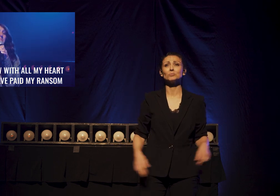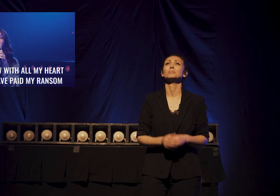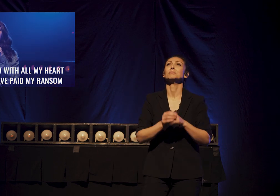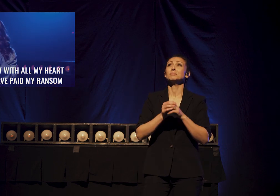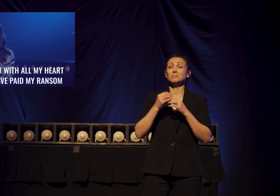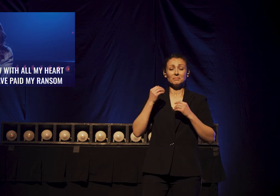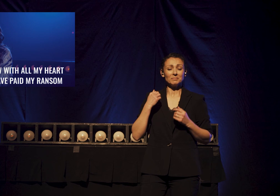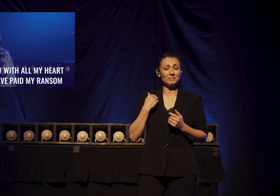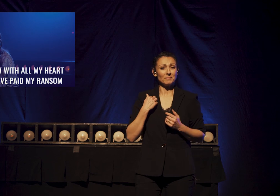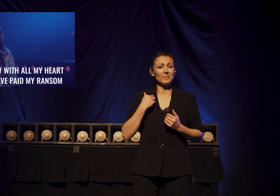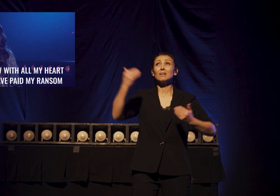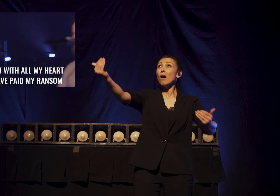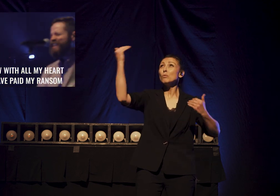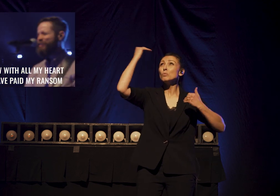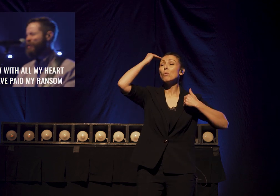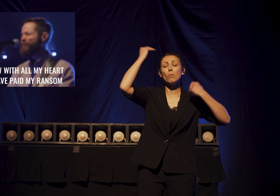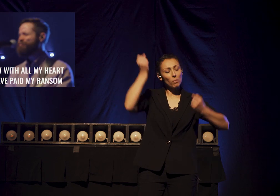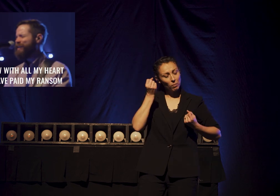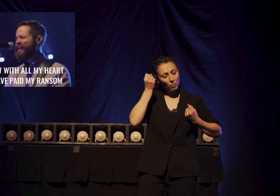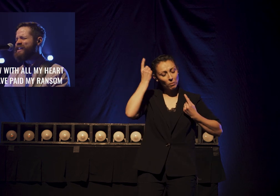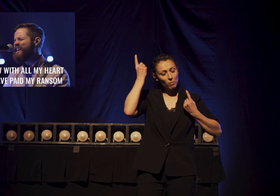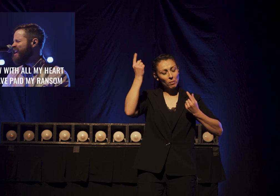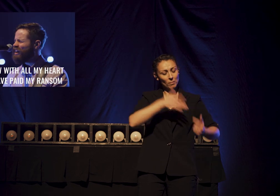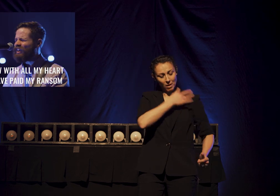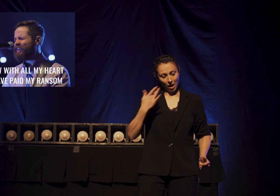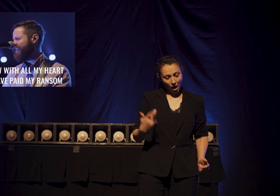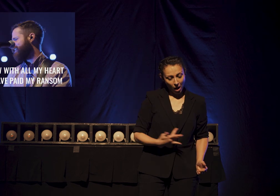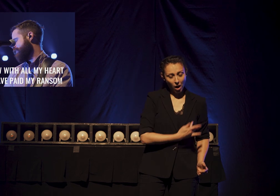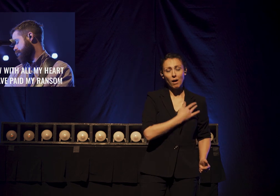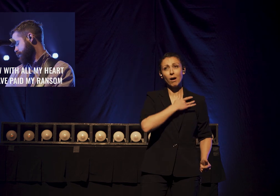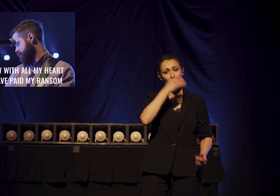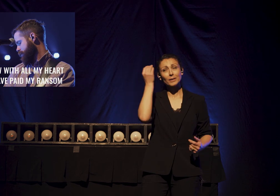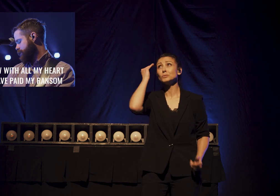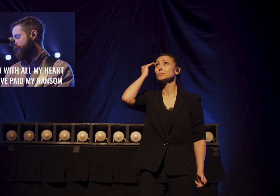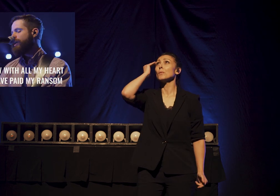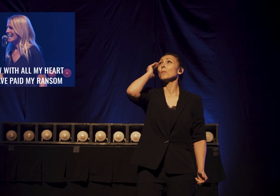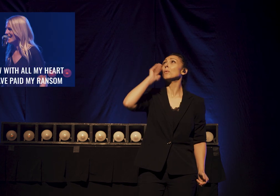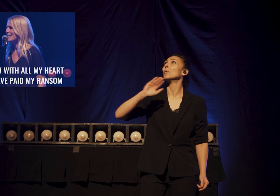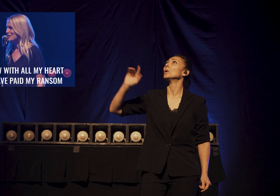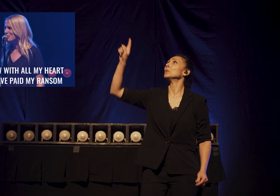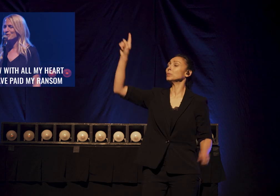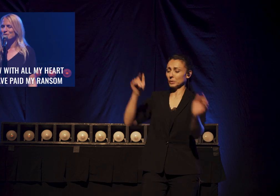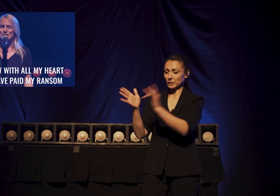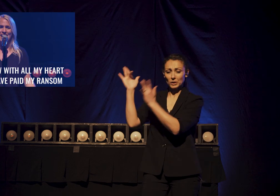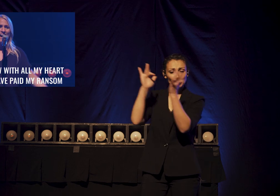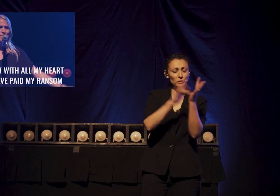this I know with all my heart. His wounds have